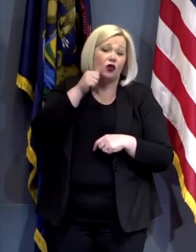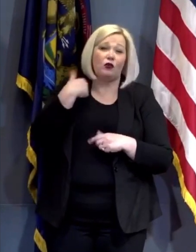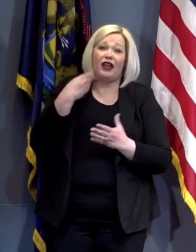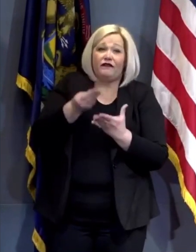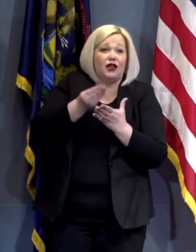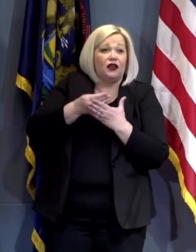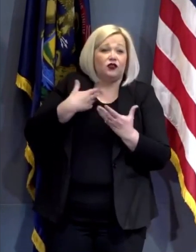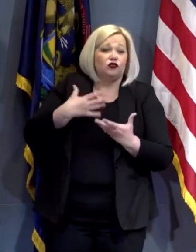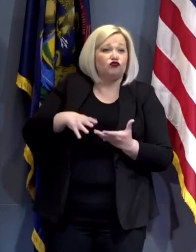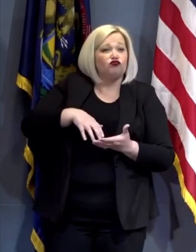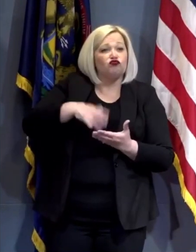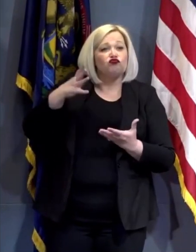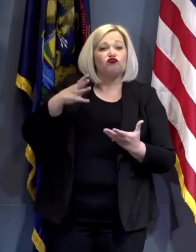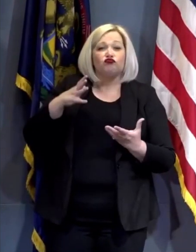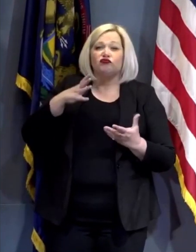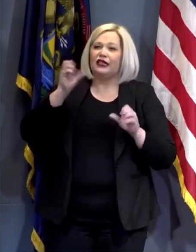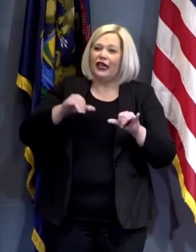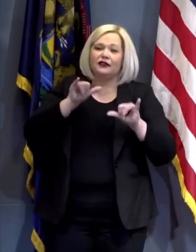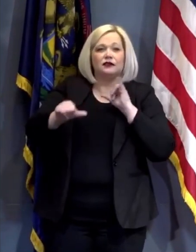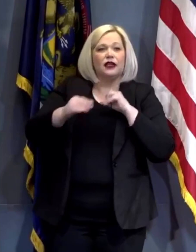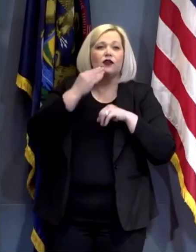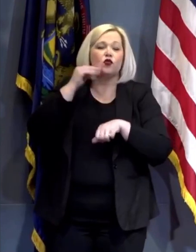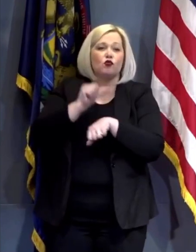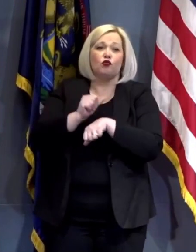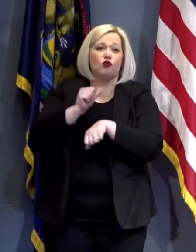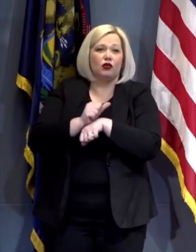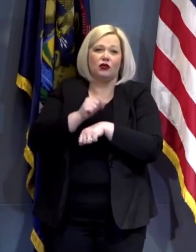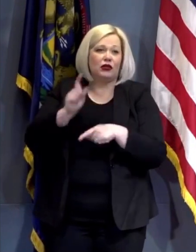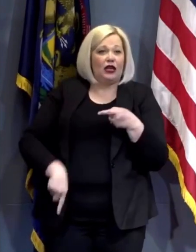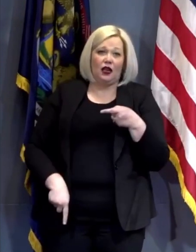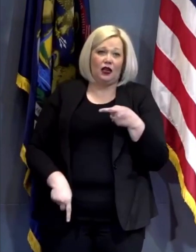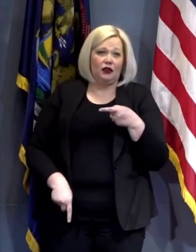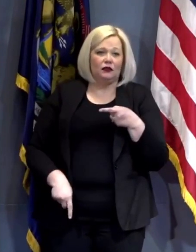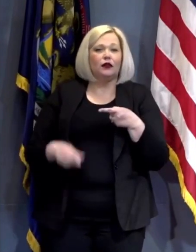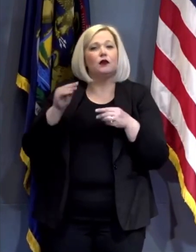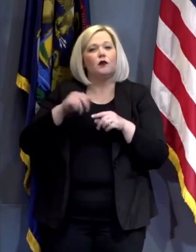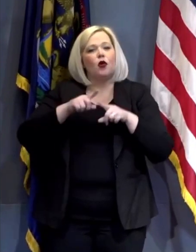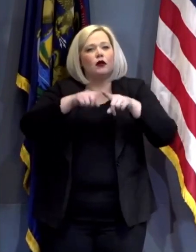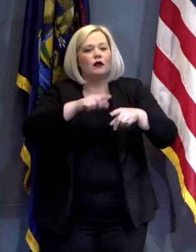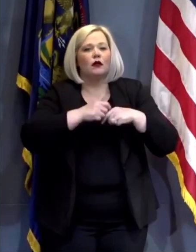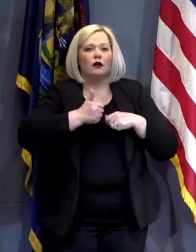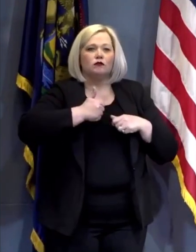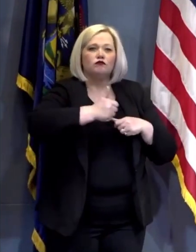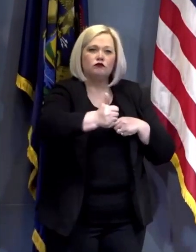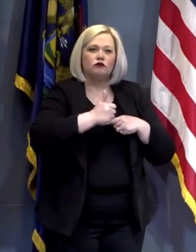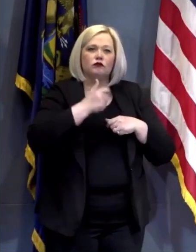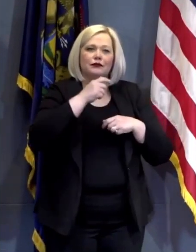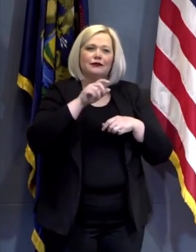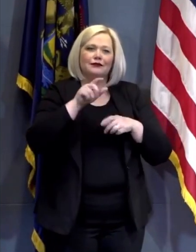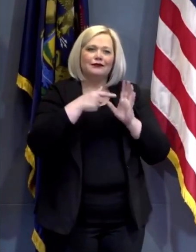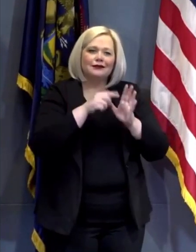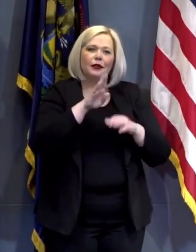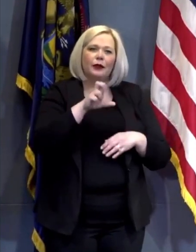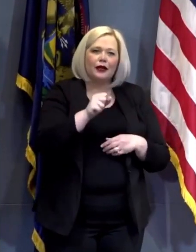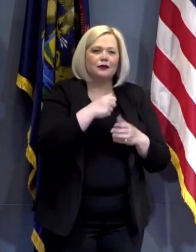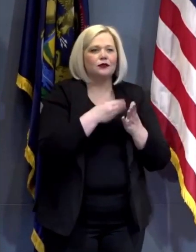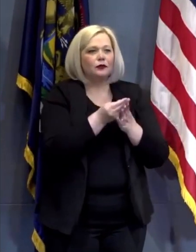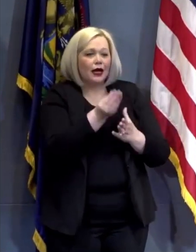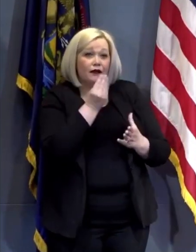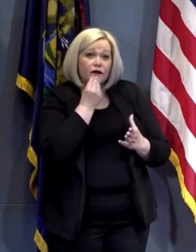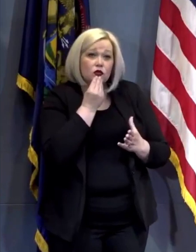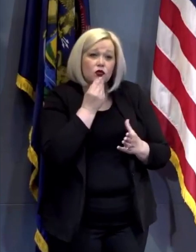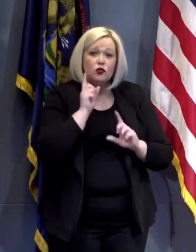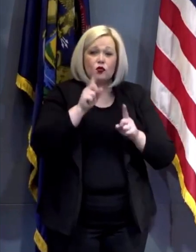Michigan of being able to work from home or they are more reliant on public transportation to get groceries or to get to work